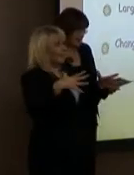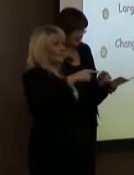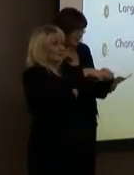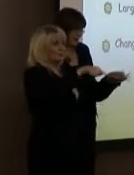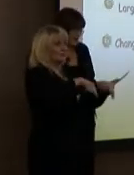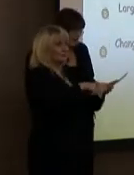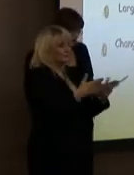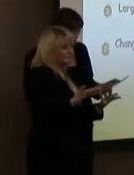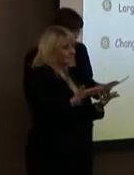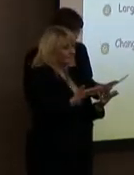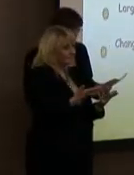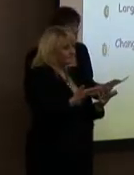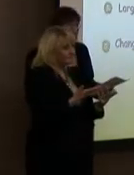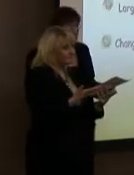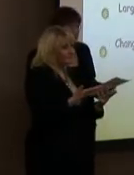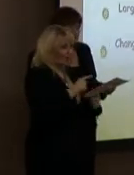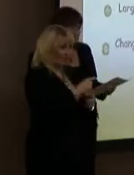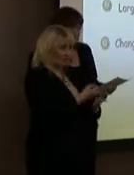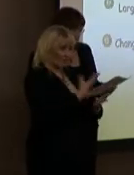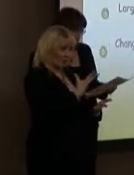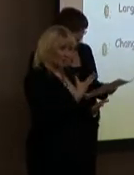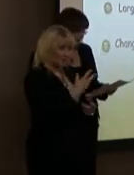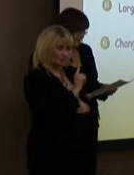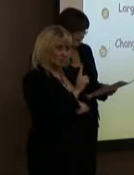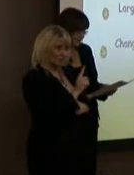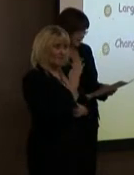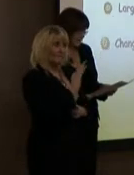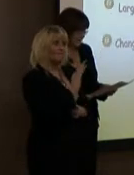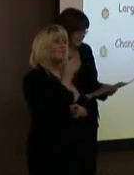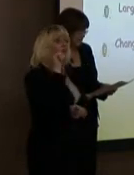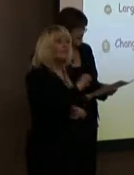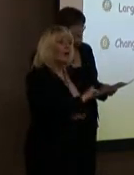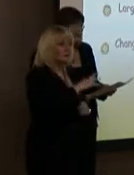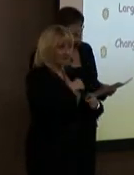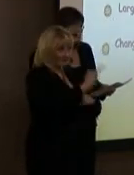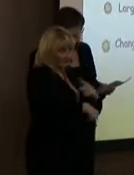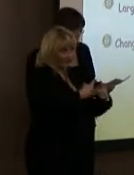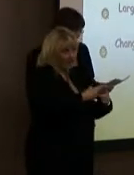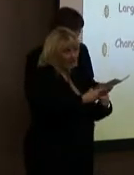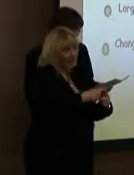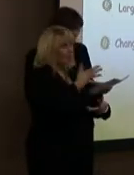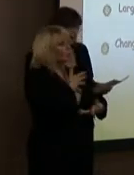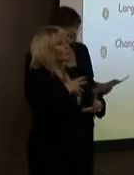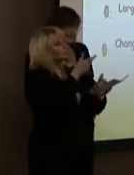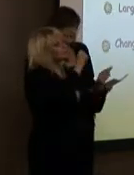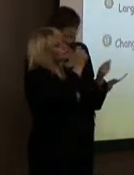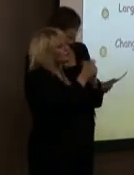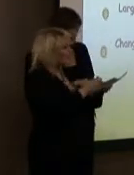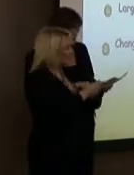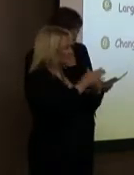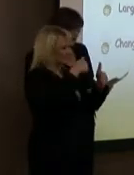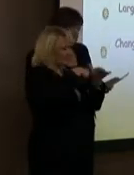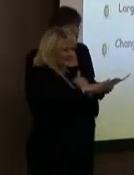Higher cost, and these are going to be about 4,000 per year. We need to change the layout of the premises,